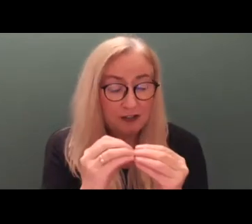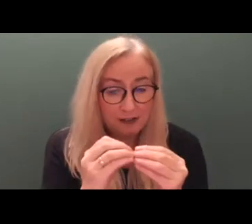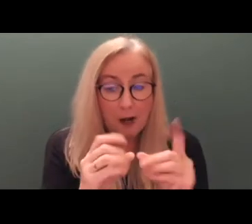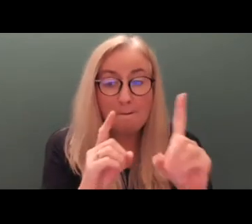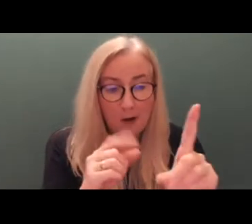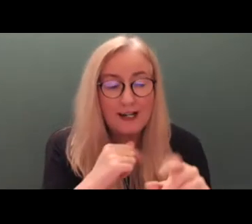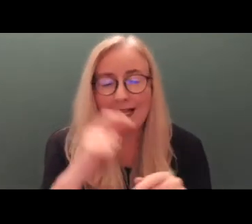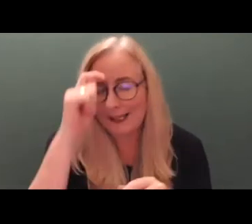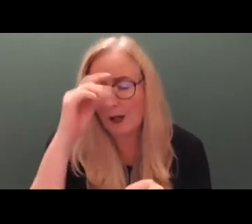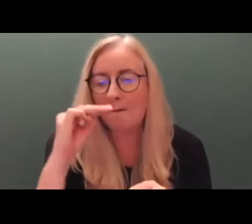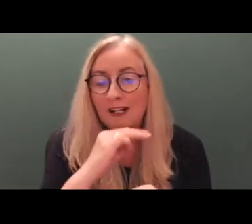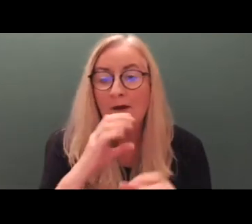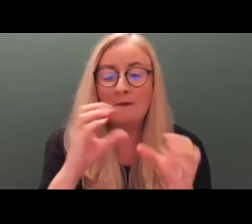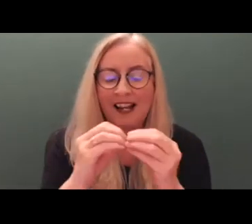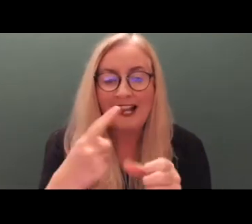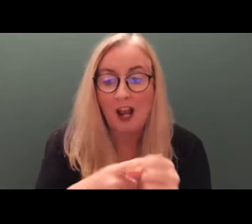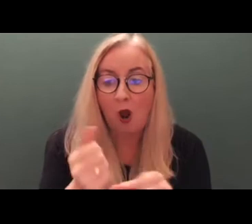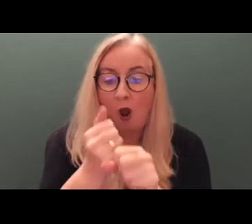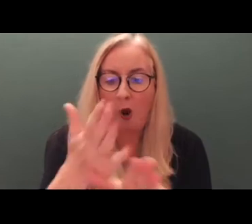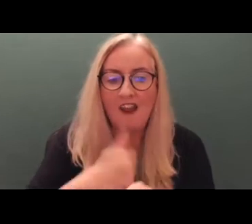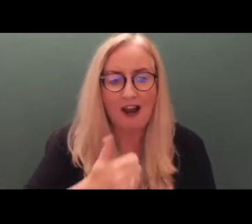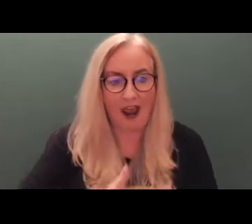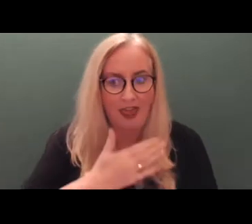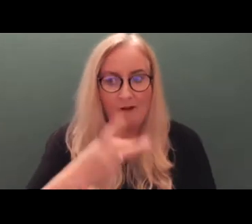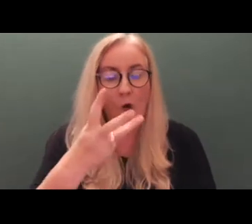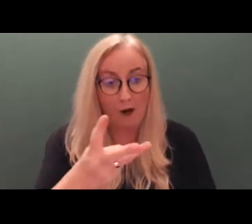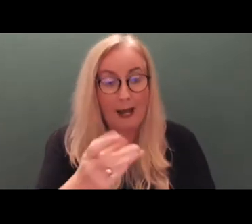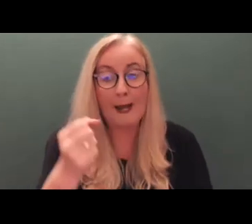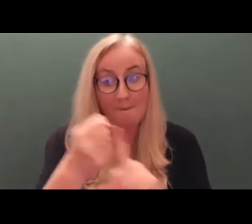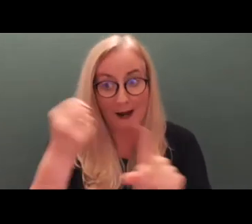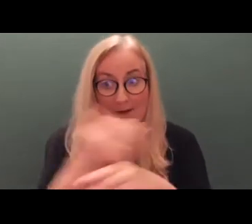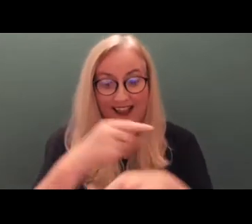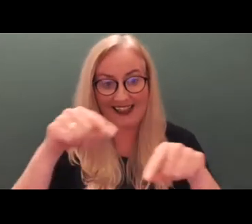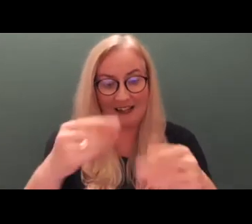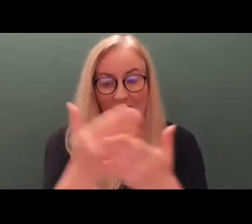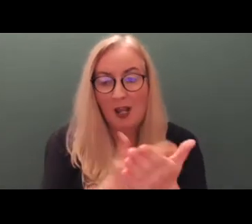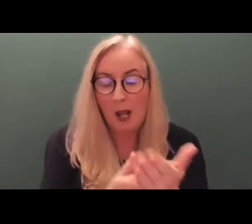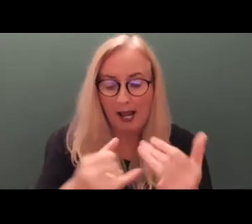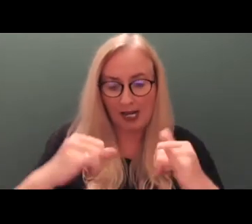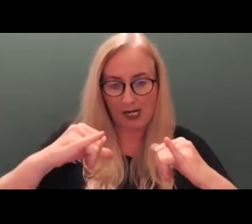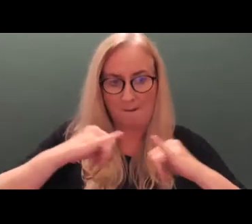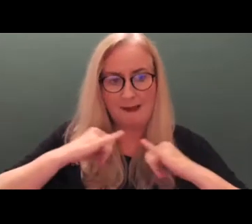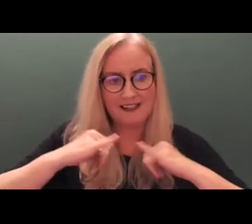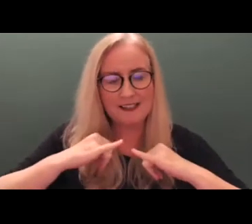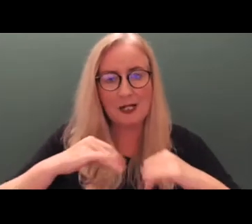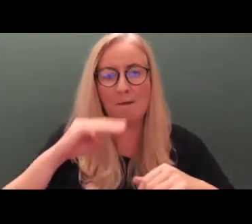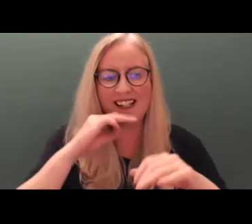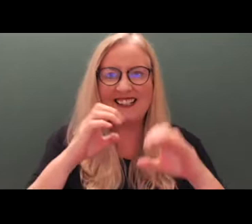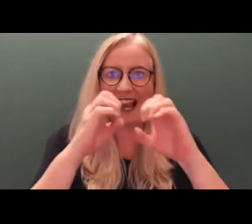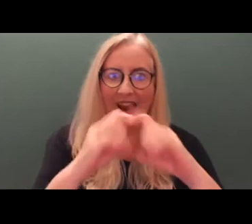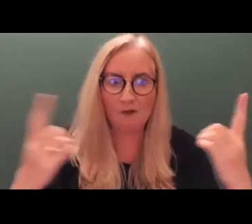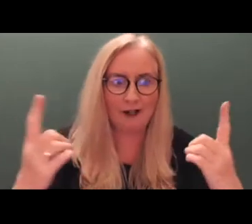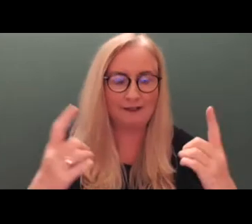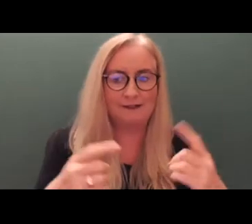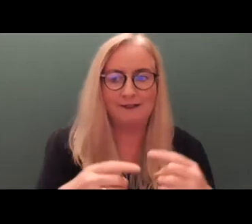restate here that all of our lives will be impacted by this legislation. Capacity will become everybody's business. Everyone